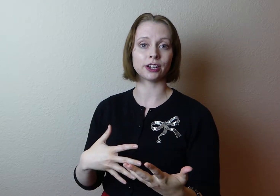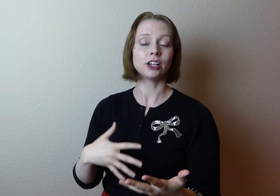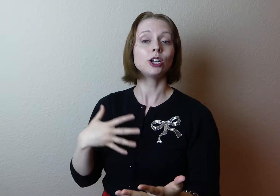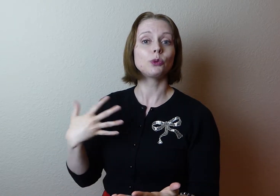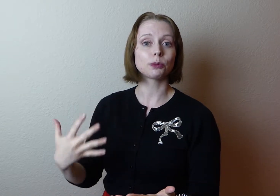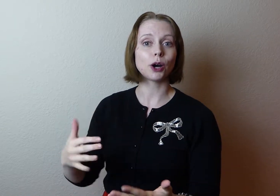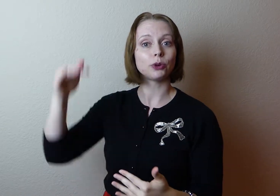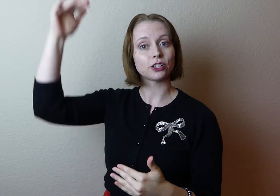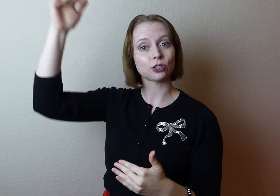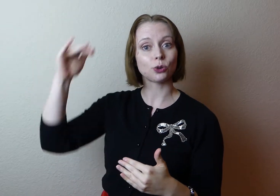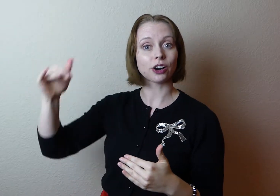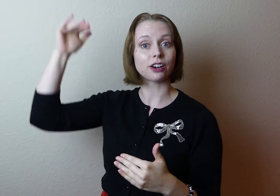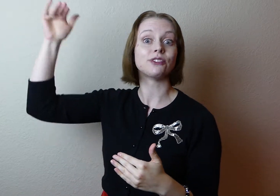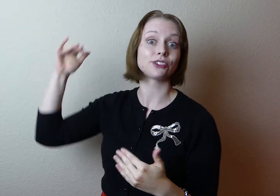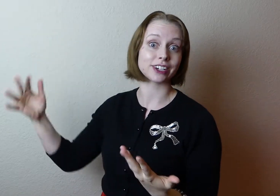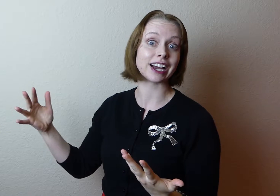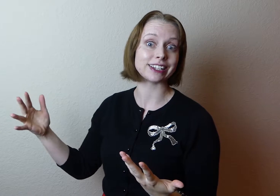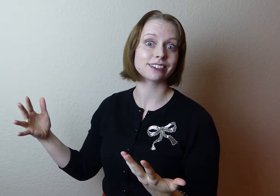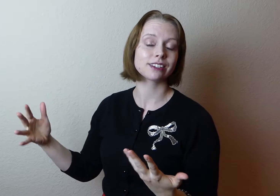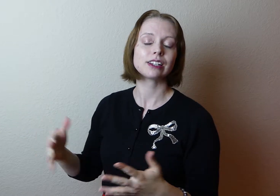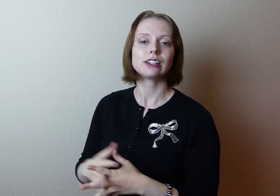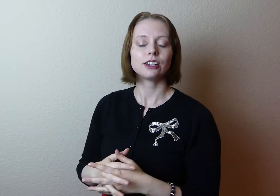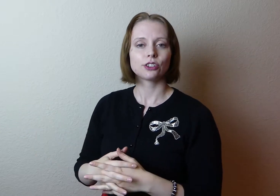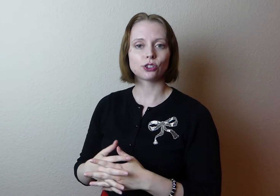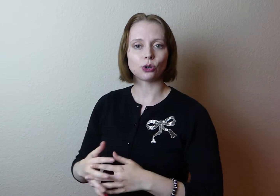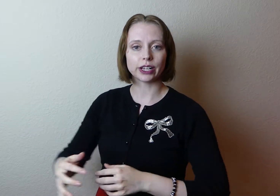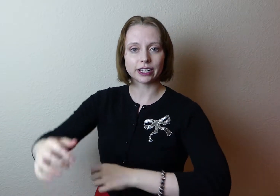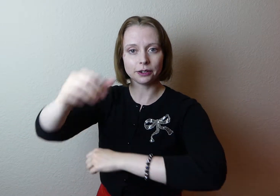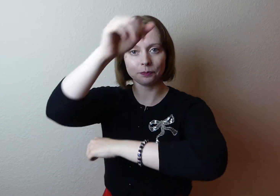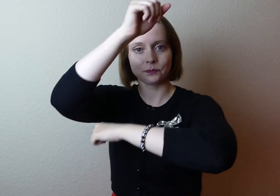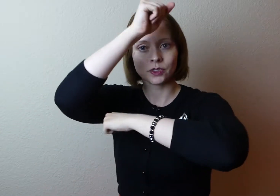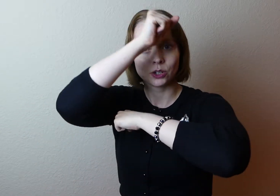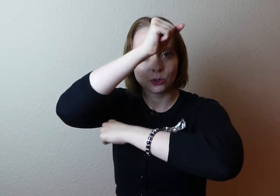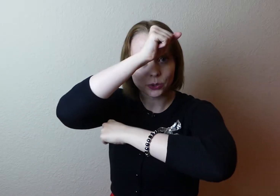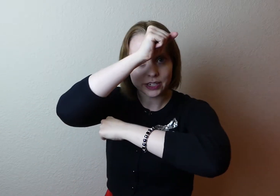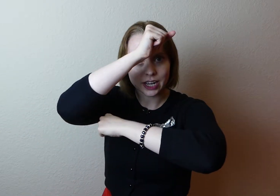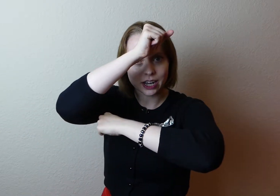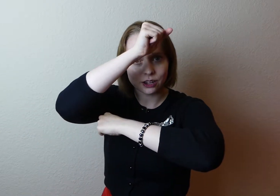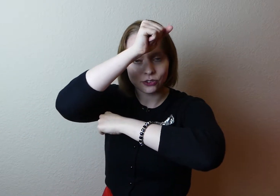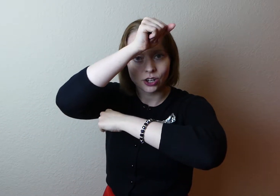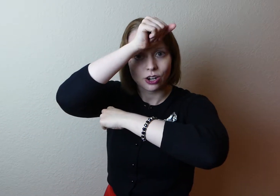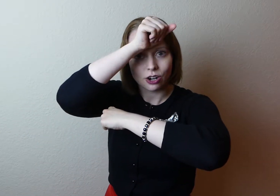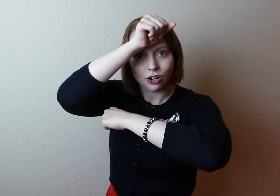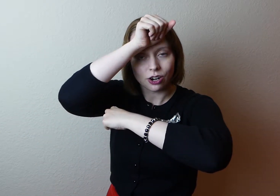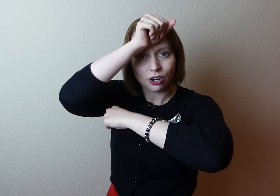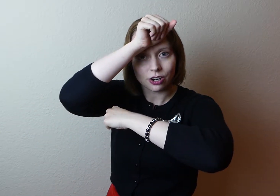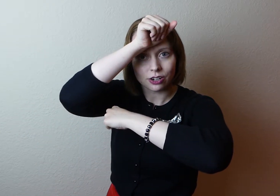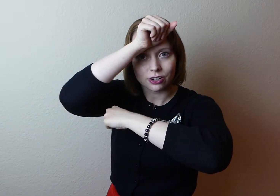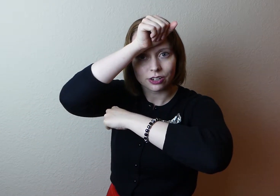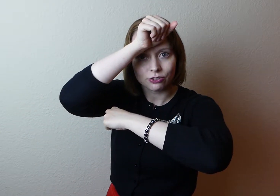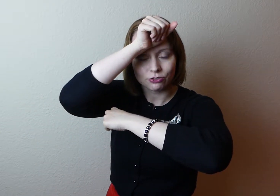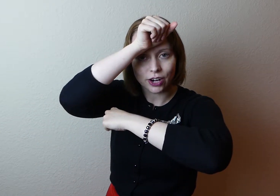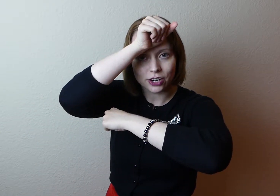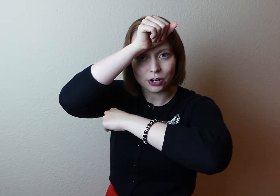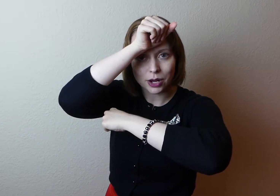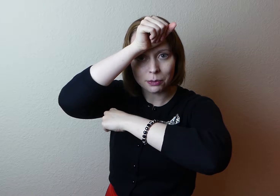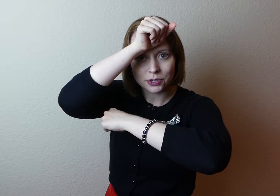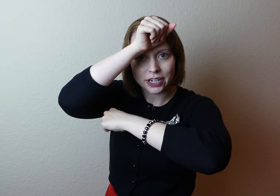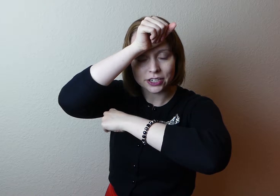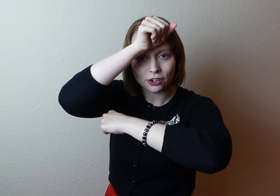with opponents who are of different heights. So again, we're going to have our right arm up protecting our